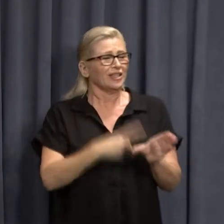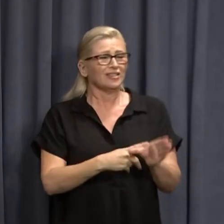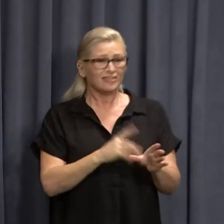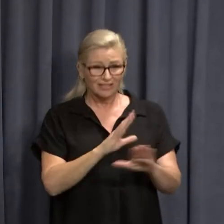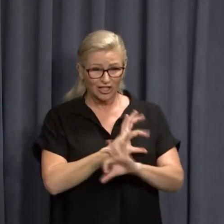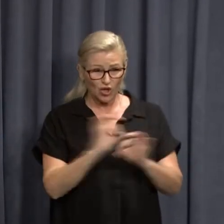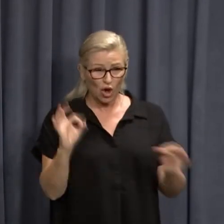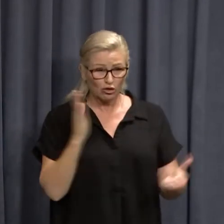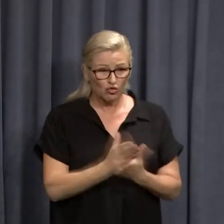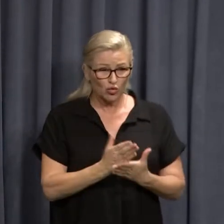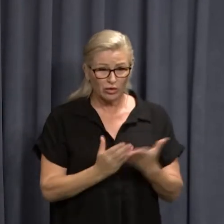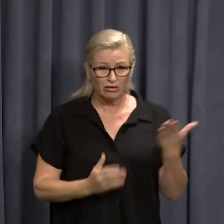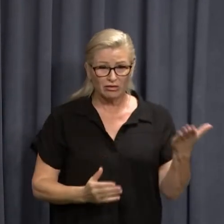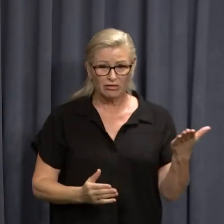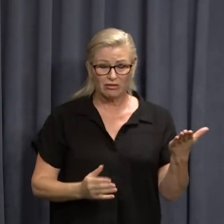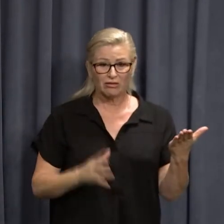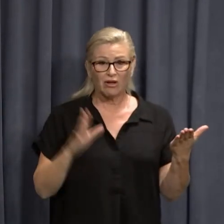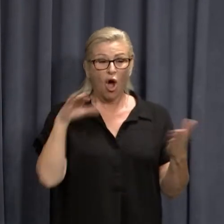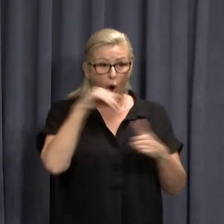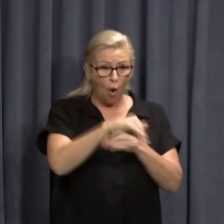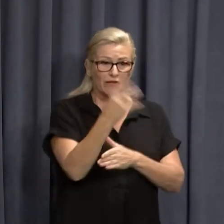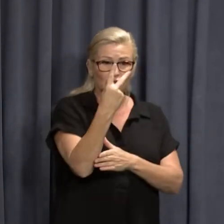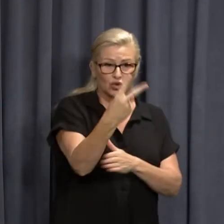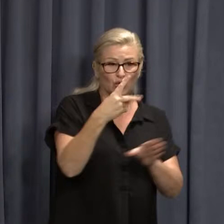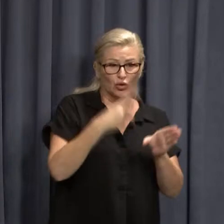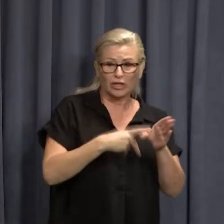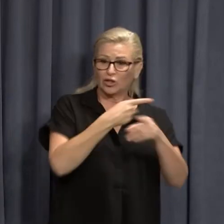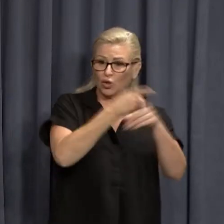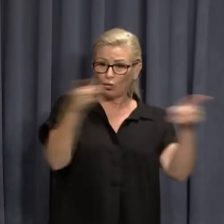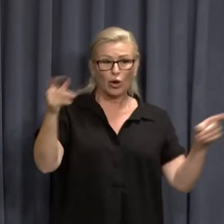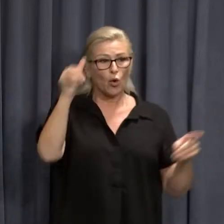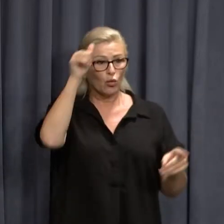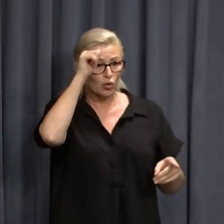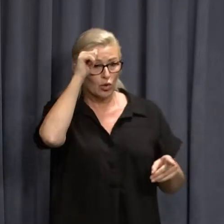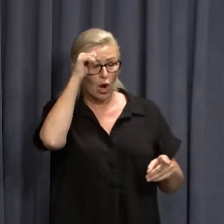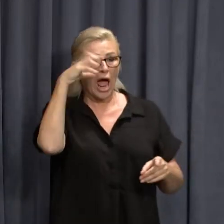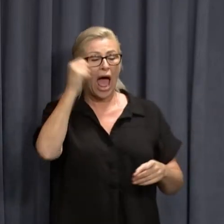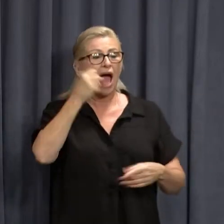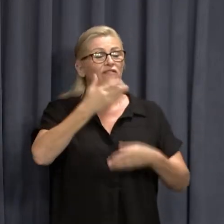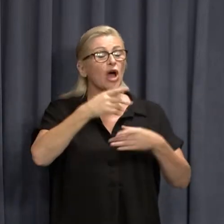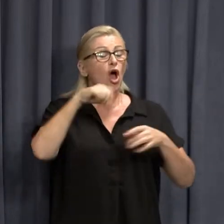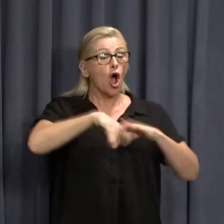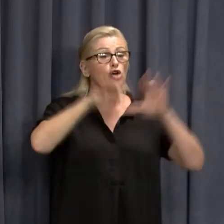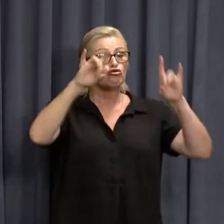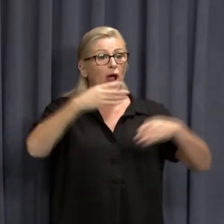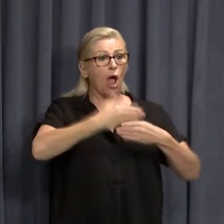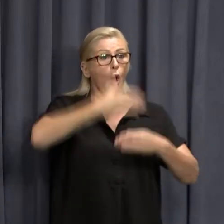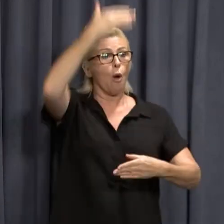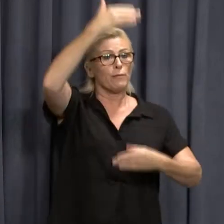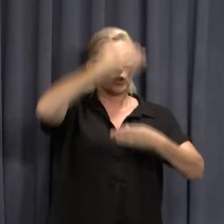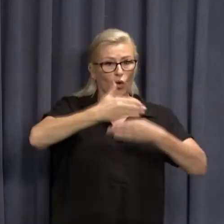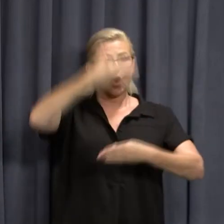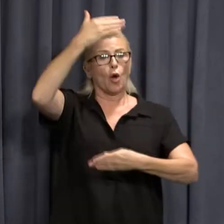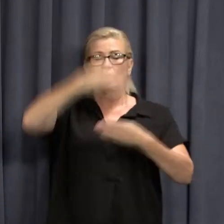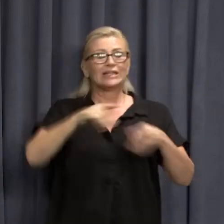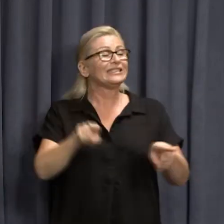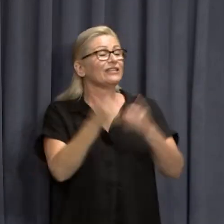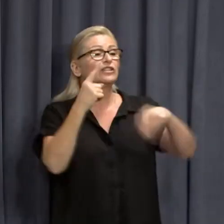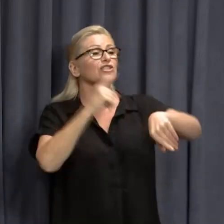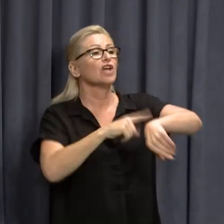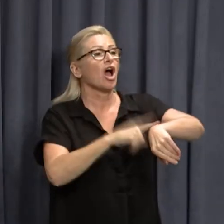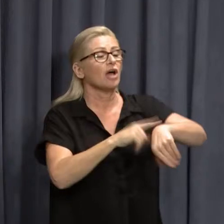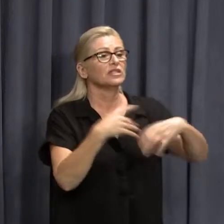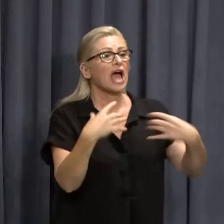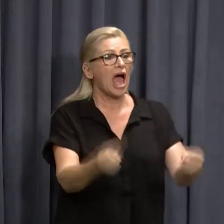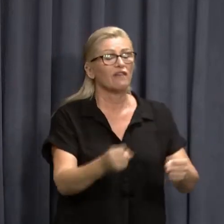Over the course of the last two years as you'll all remember at various points in time all of the borders across Australia were open and people had the opportunity